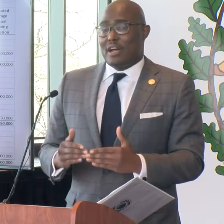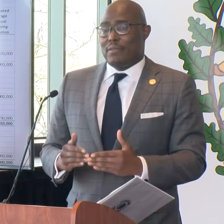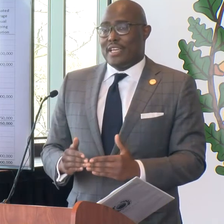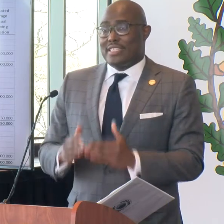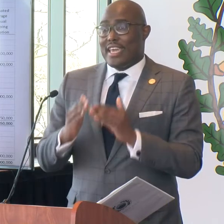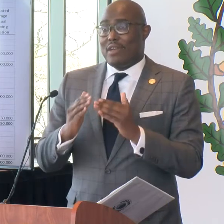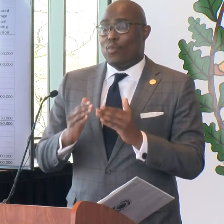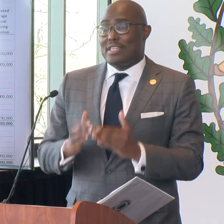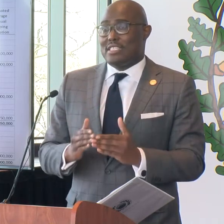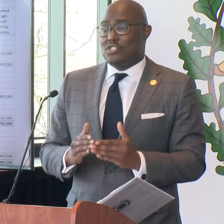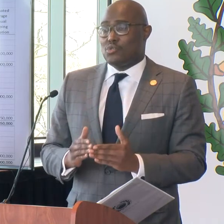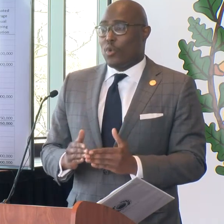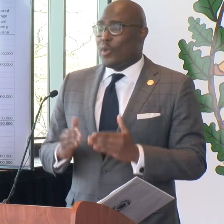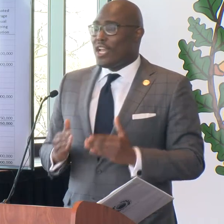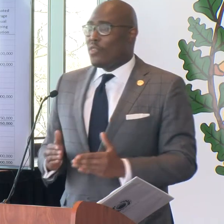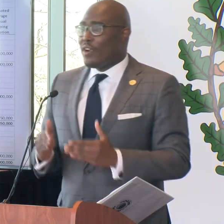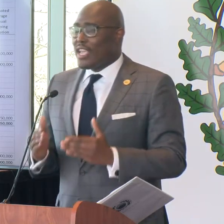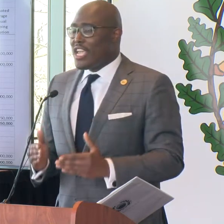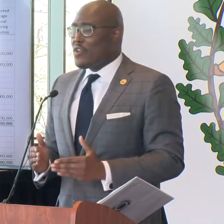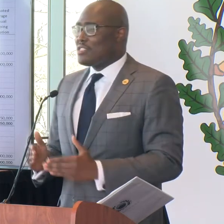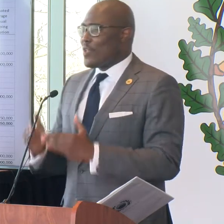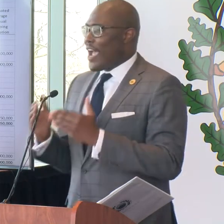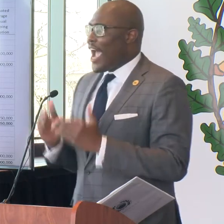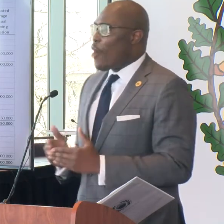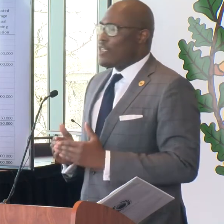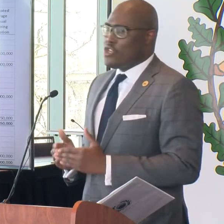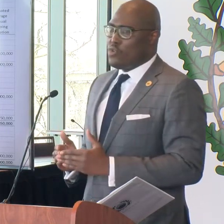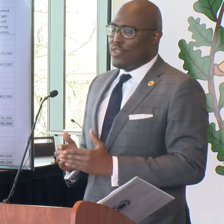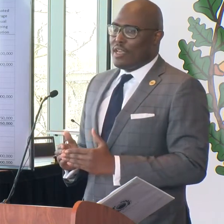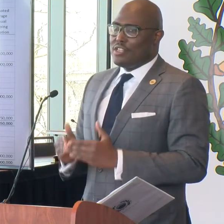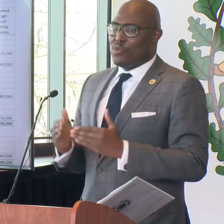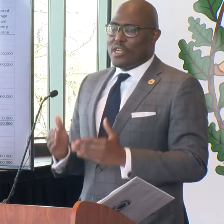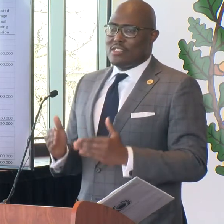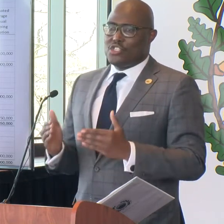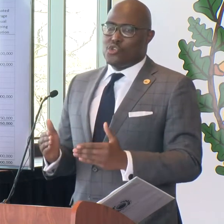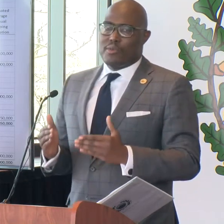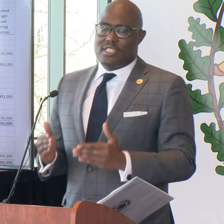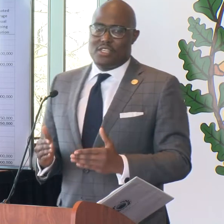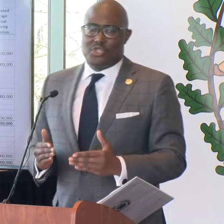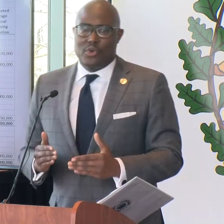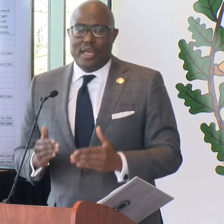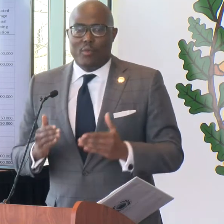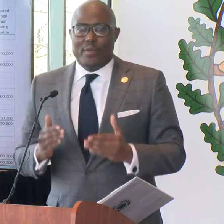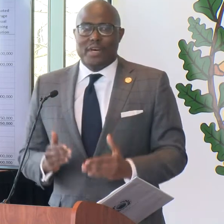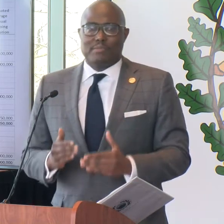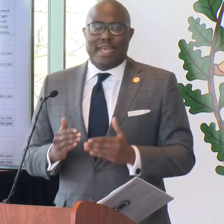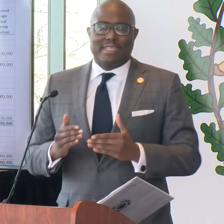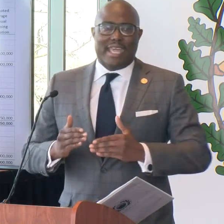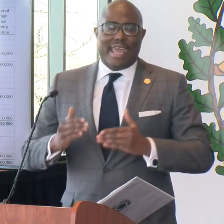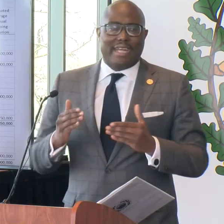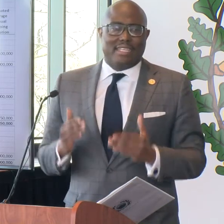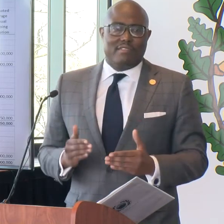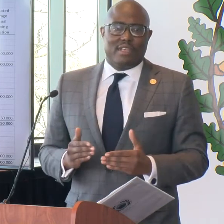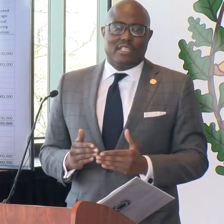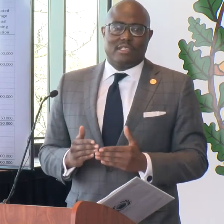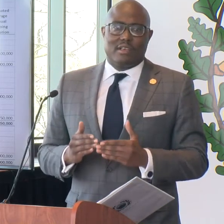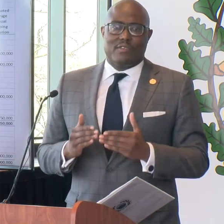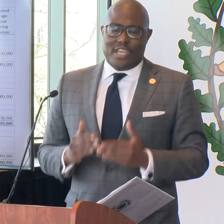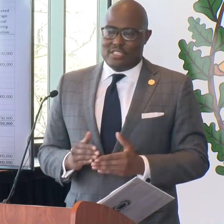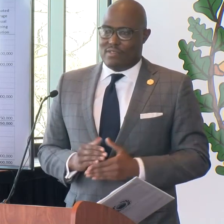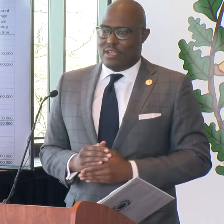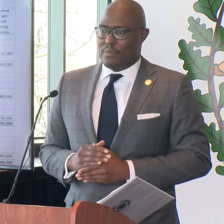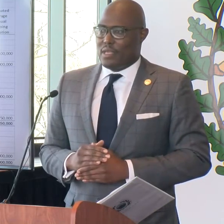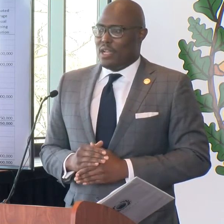youth sports complex at West Central, where we know there are areas where our youth, to reach their true potential, we must maintain activities